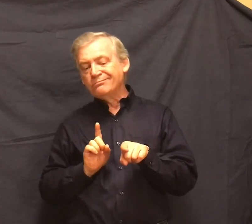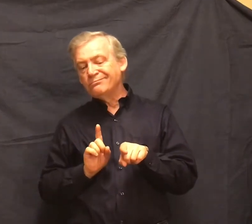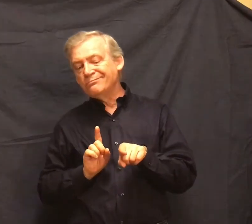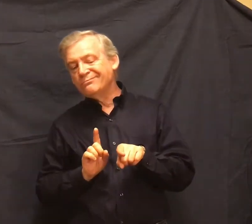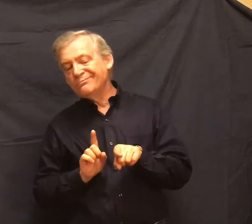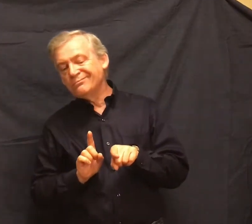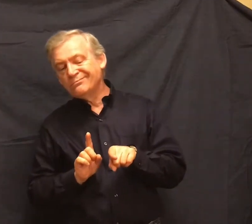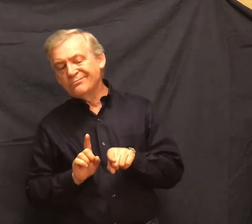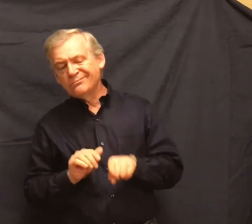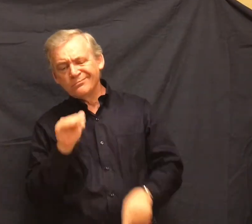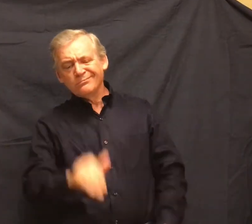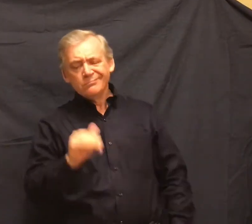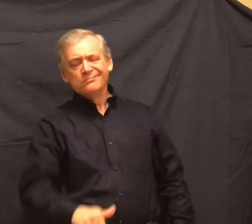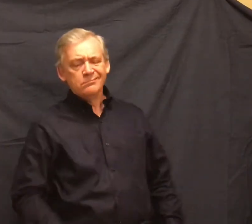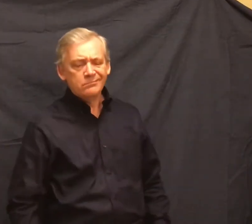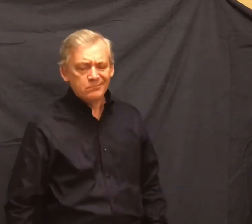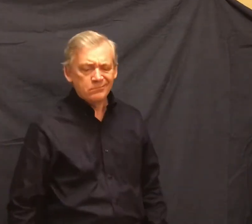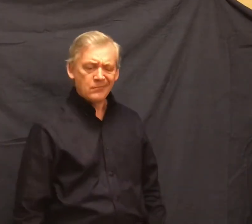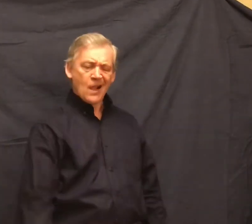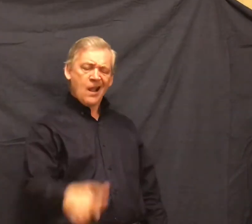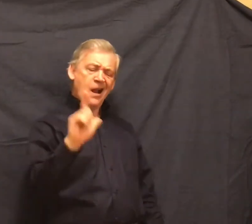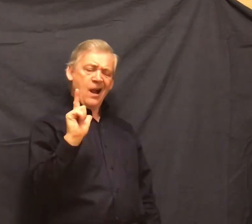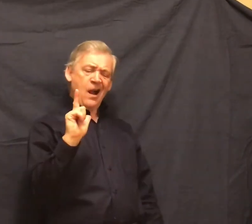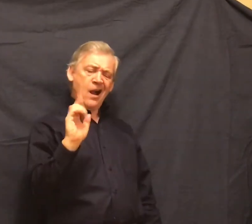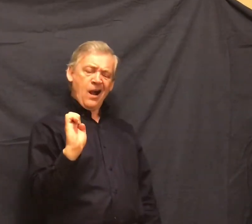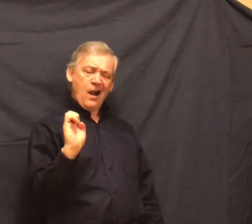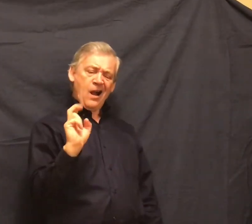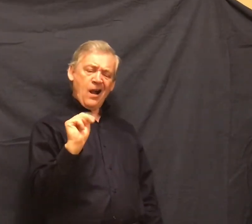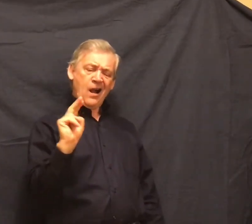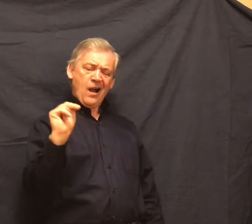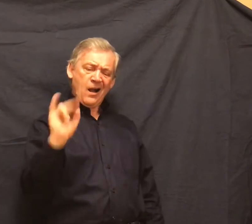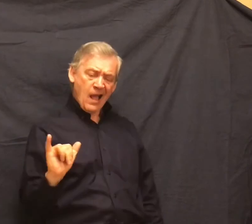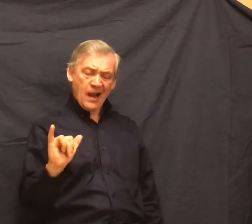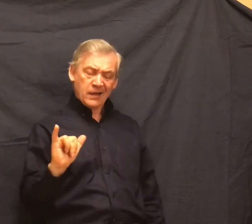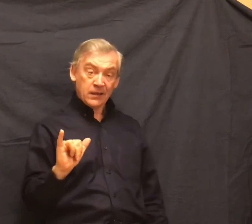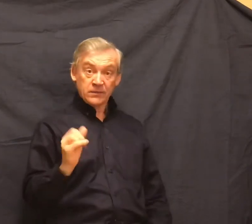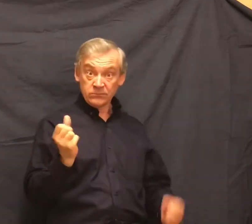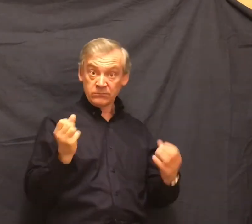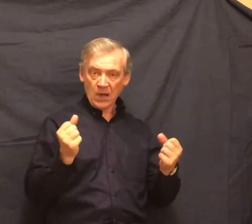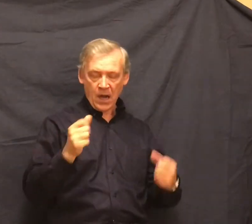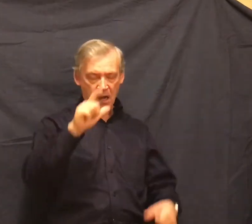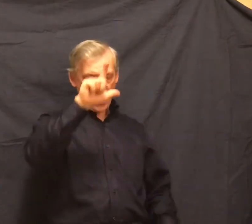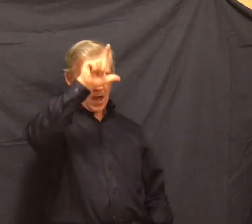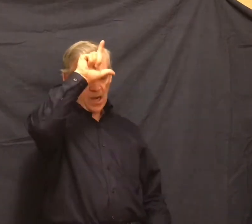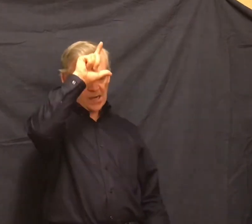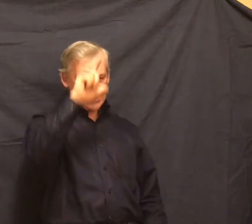Lenny, he said sharply. Lenny, for goodness sake, don't drink so much.